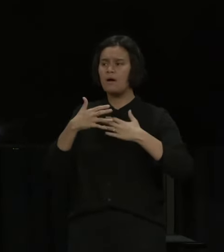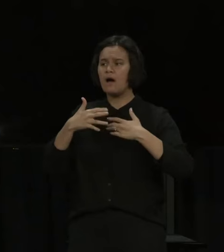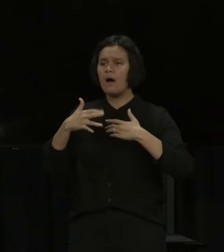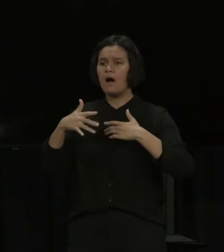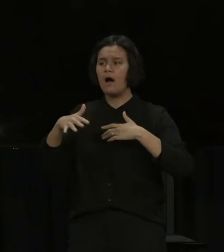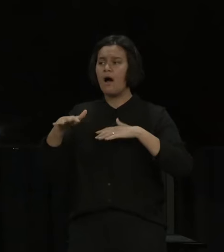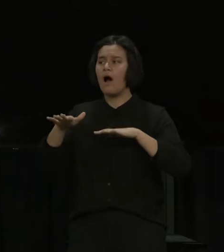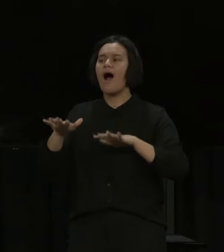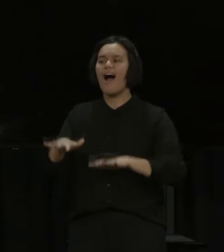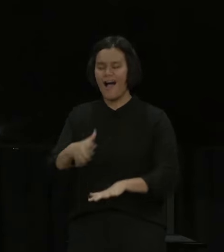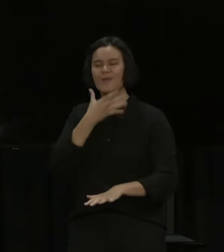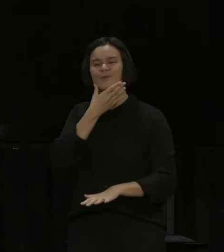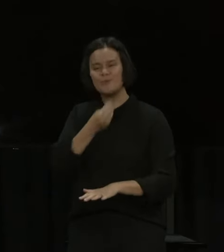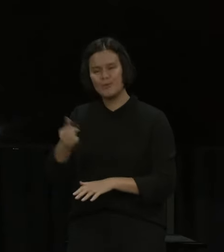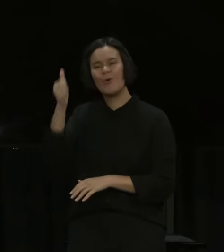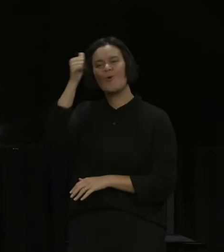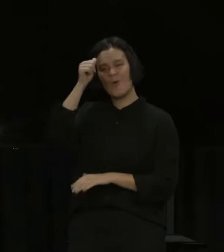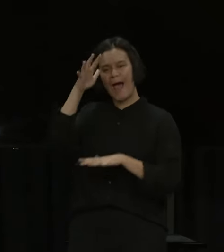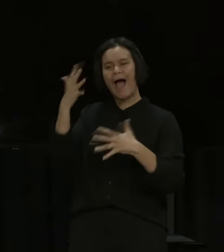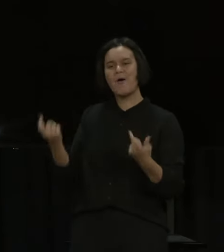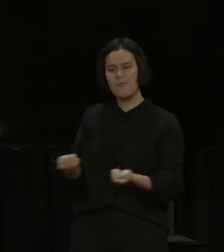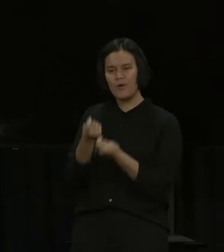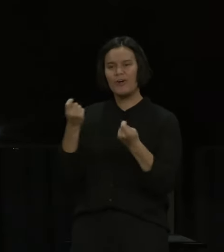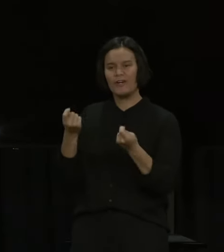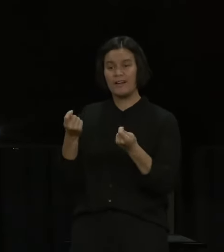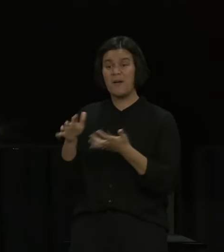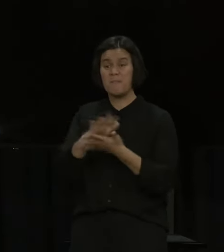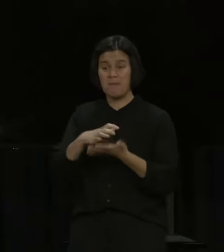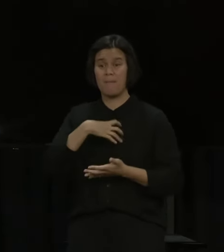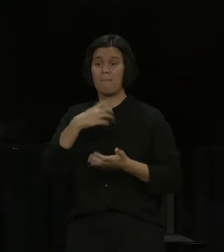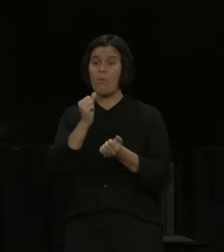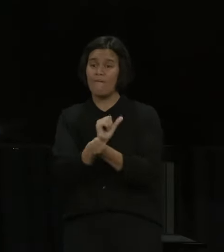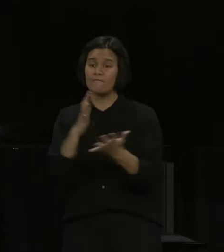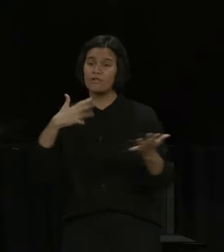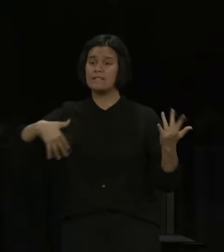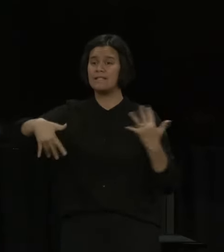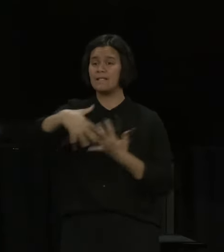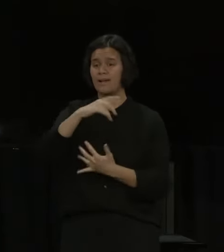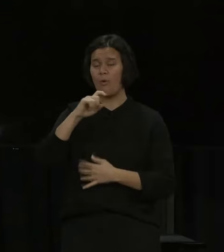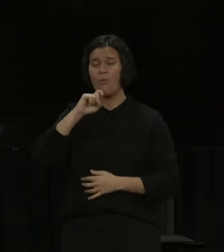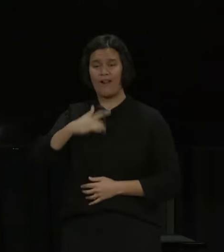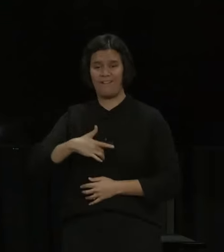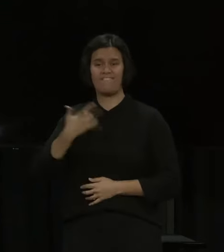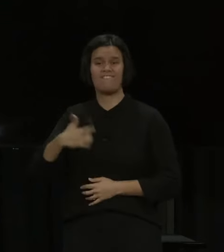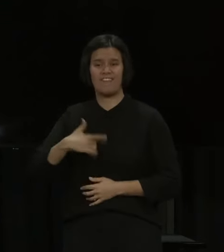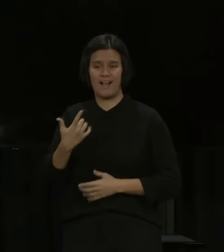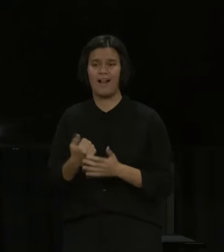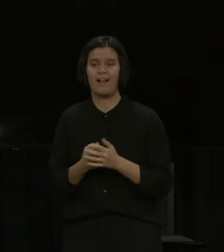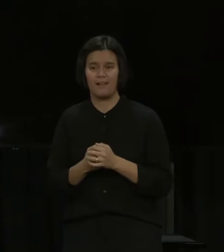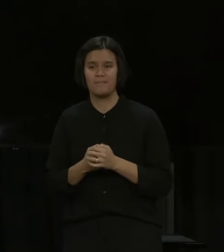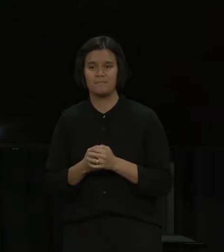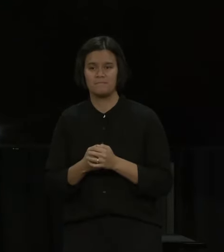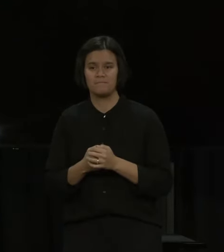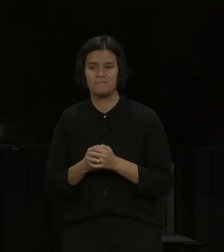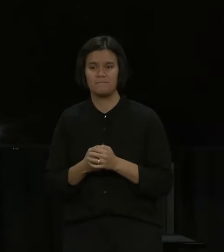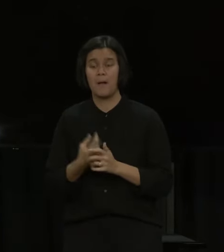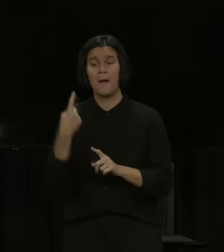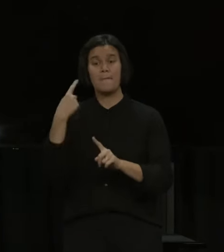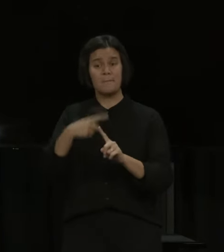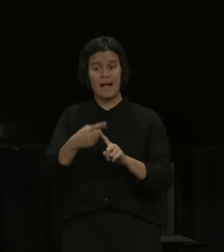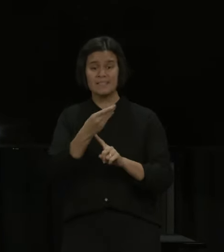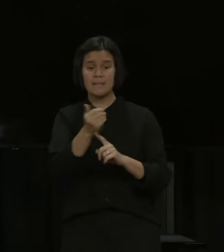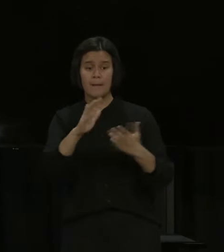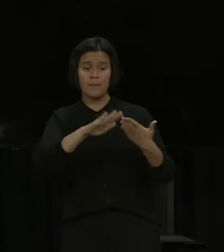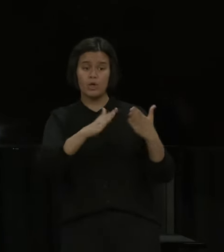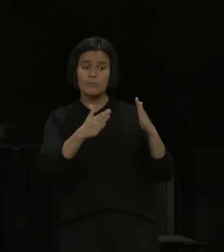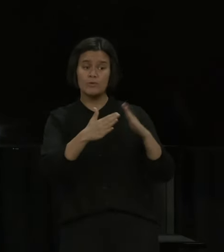it'll mean more freedom to go about our day-to-day lives, especially if you're vaccinated, while at the same time having built-in protections for communities and the